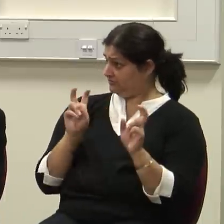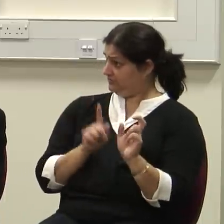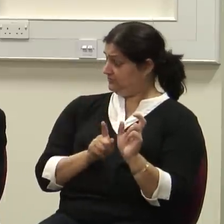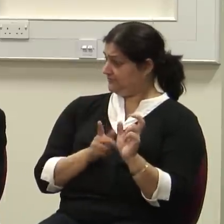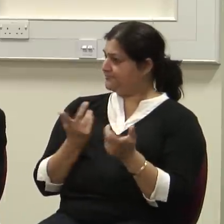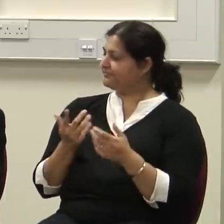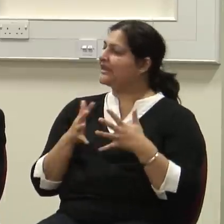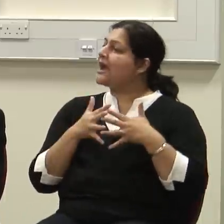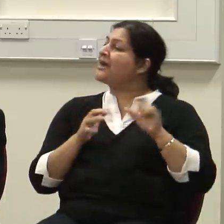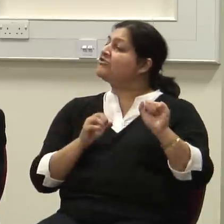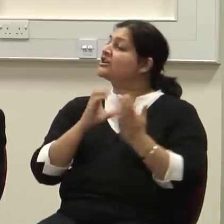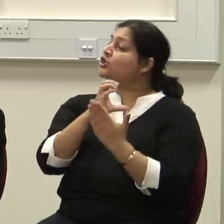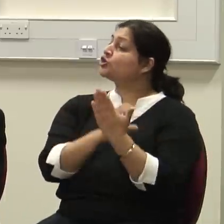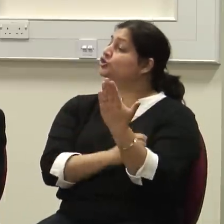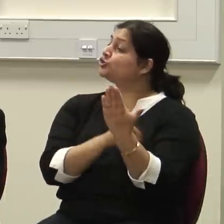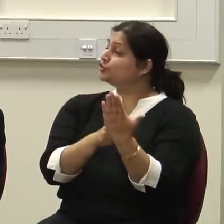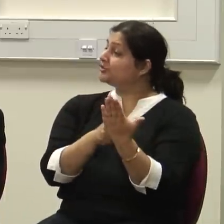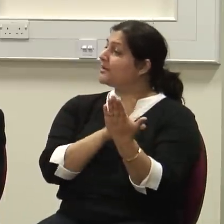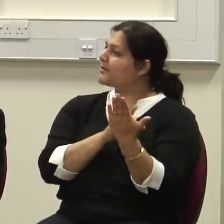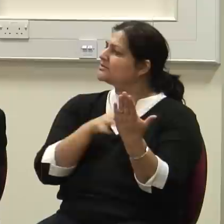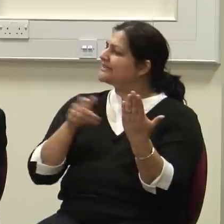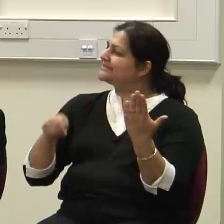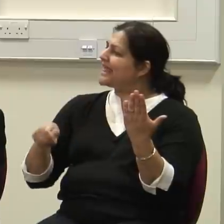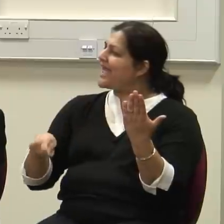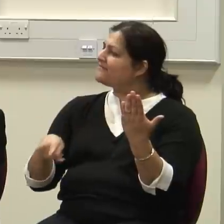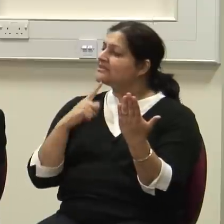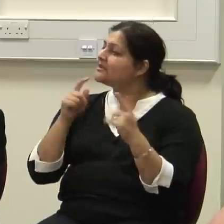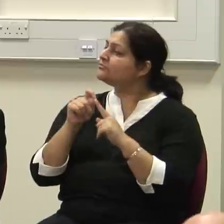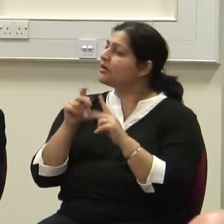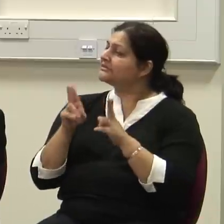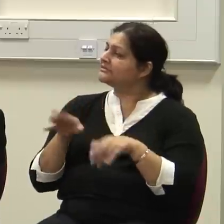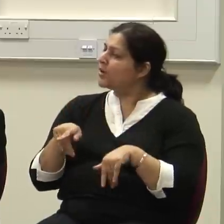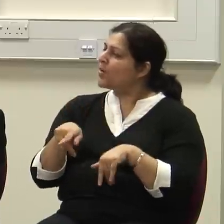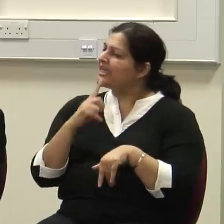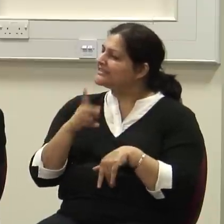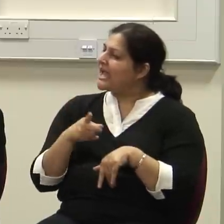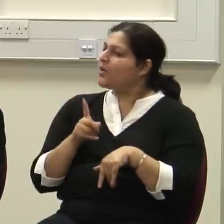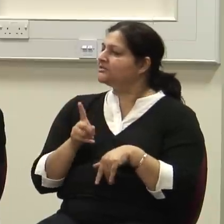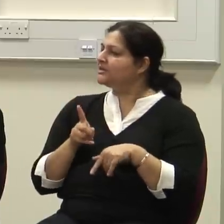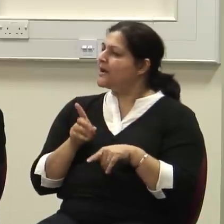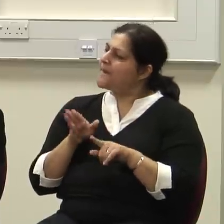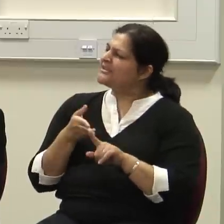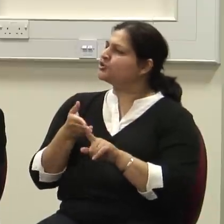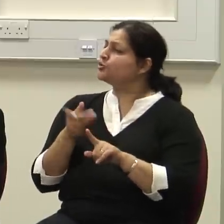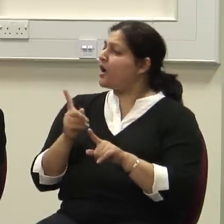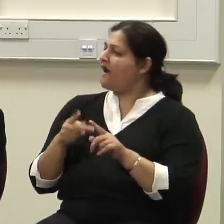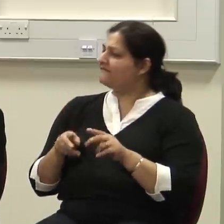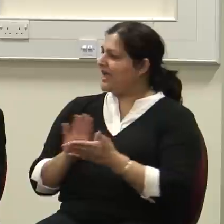the American constitution, because of slavery, they changed property to the pursuit of happiness. Again, that was a purely